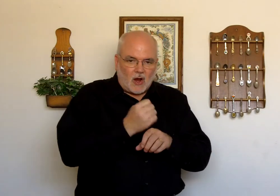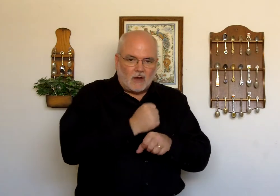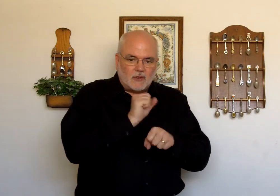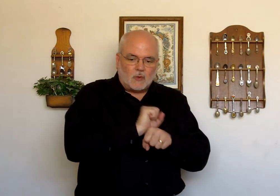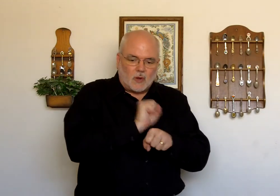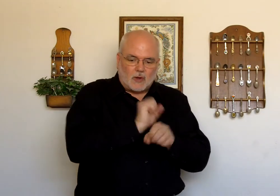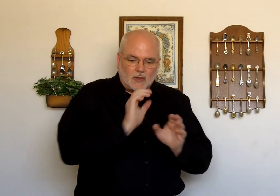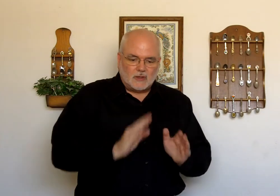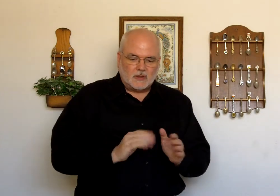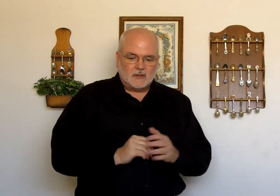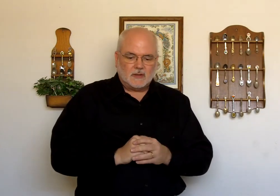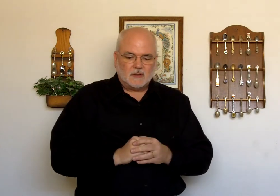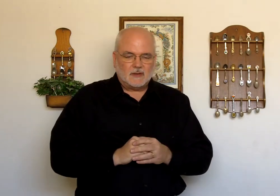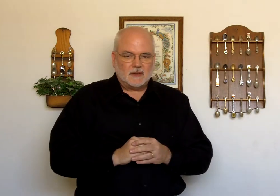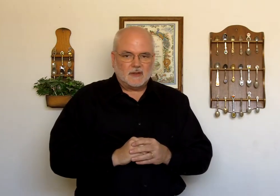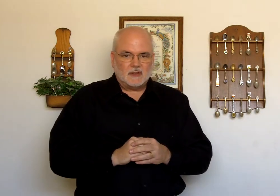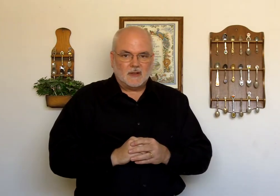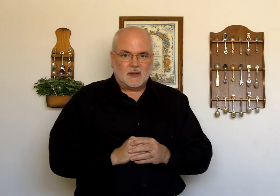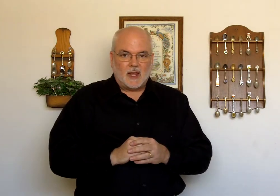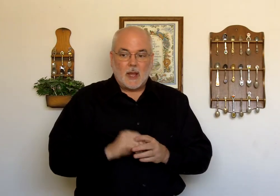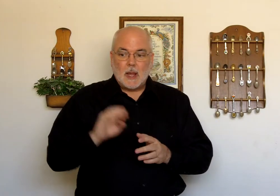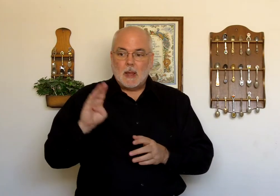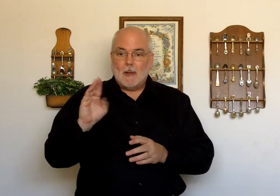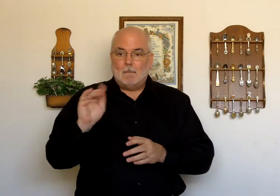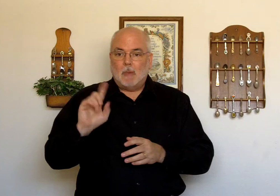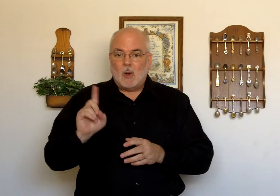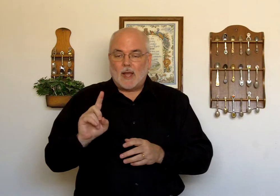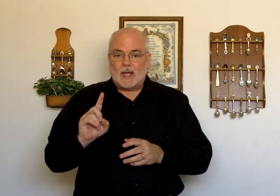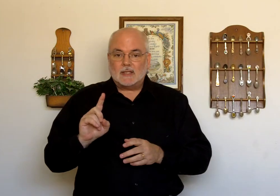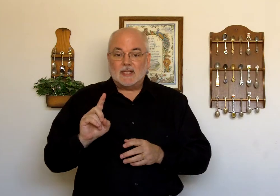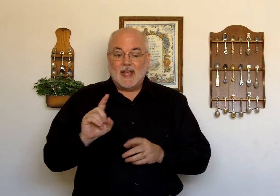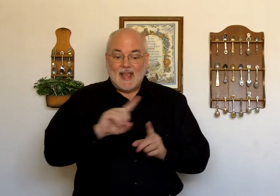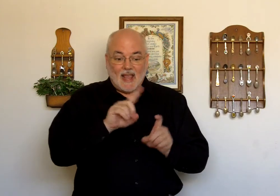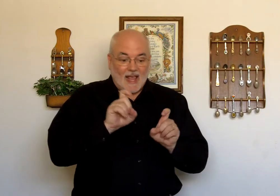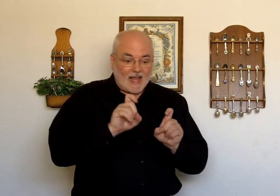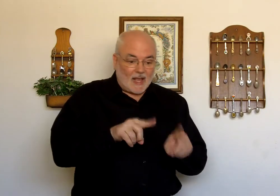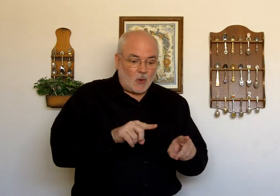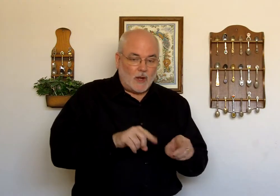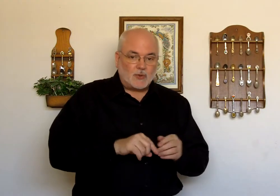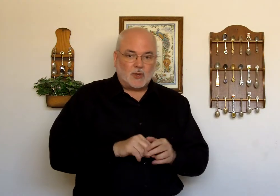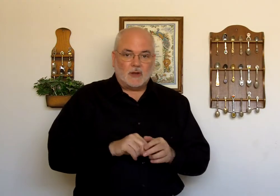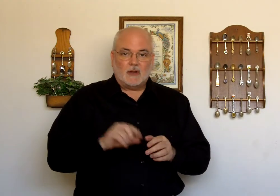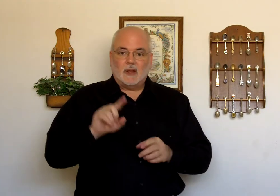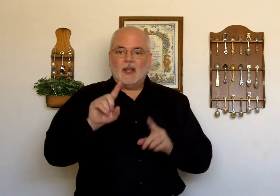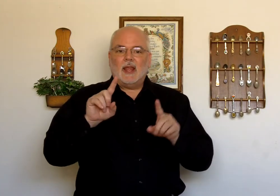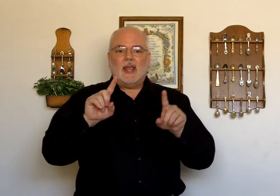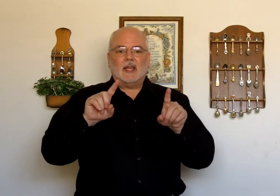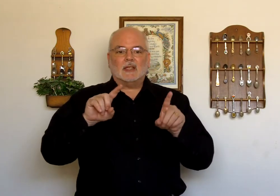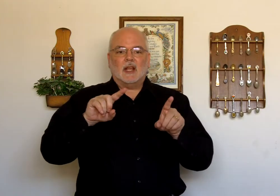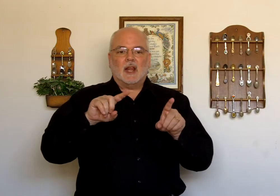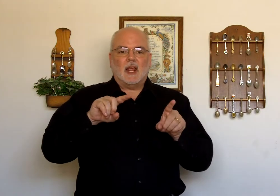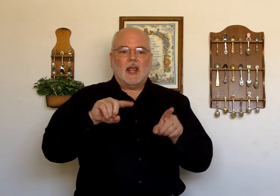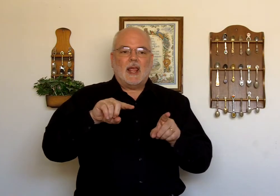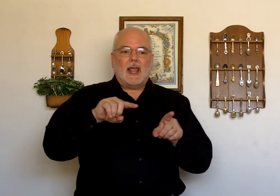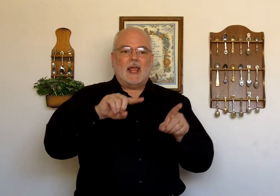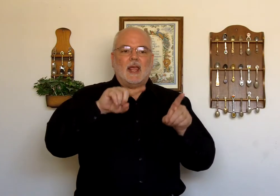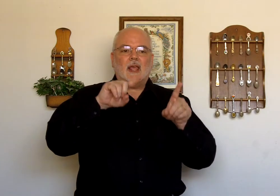harvest workers. Okay? Boaz. Question. It's a